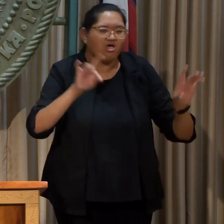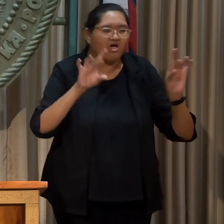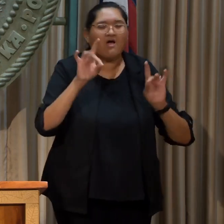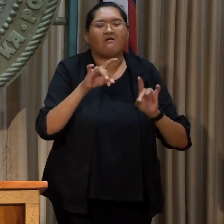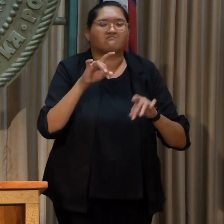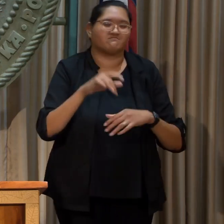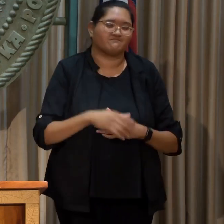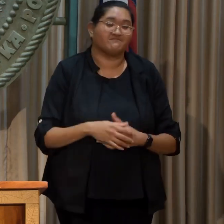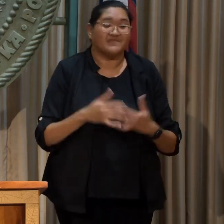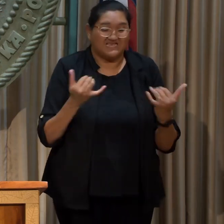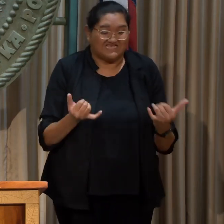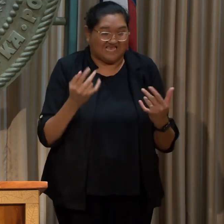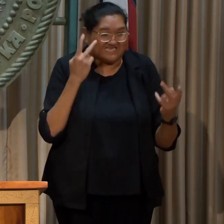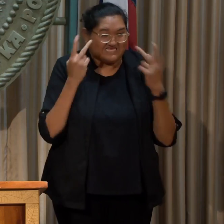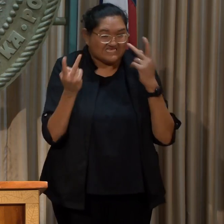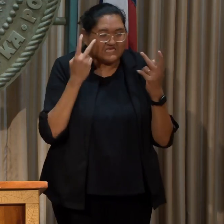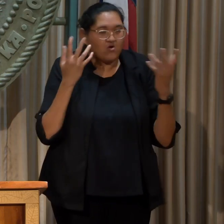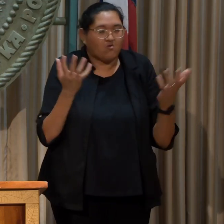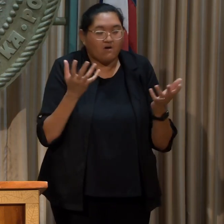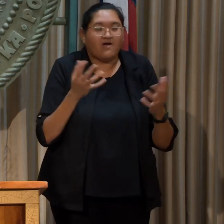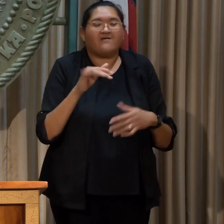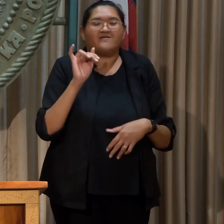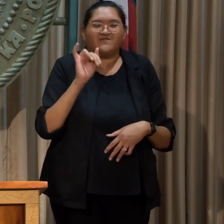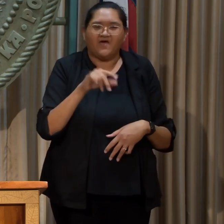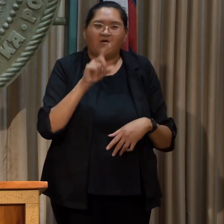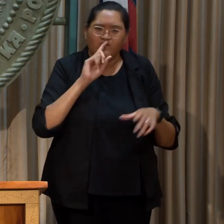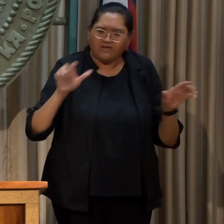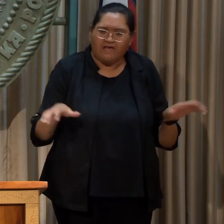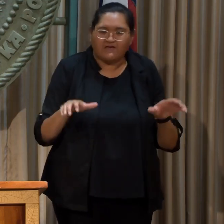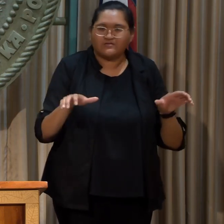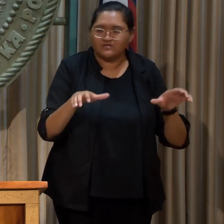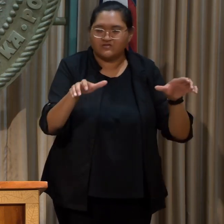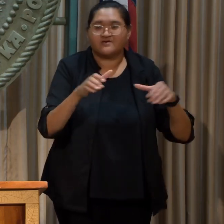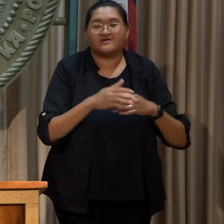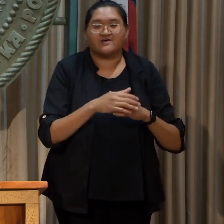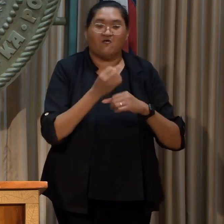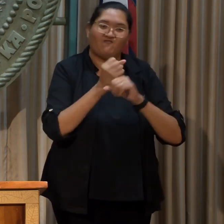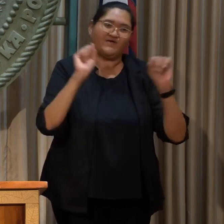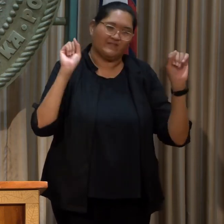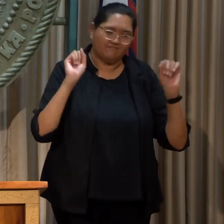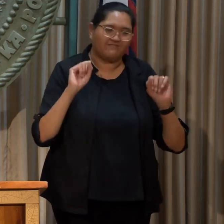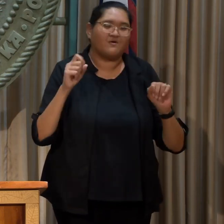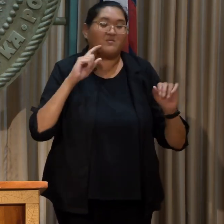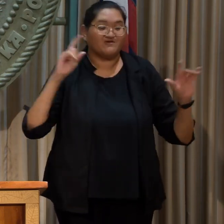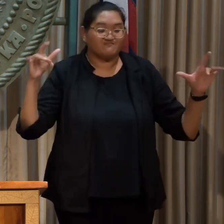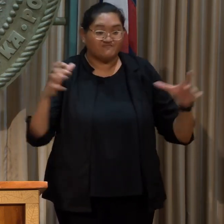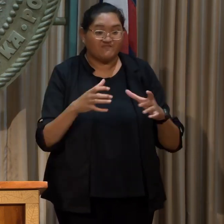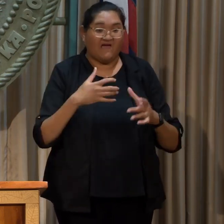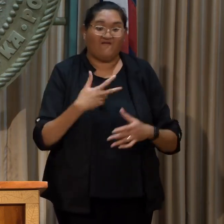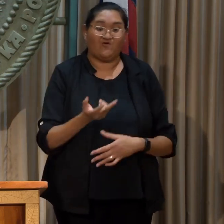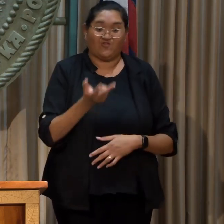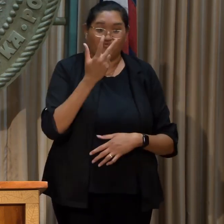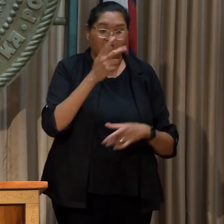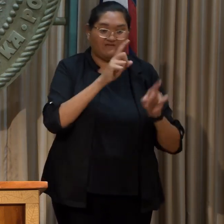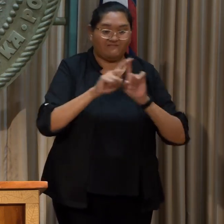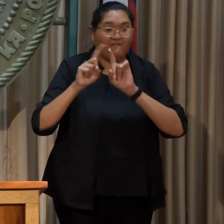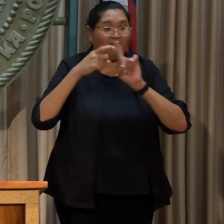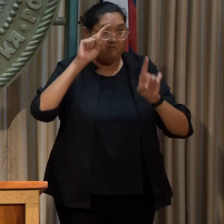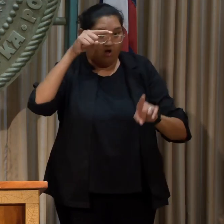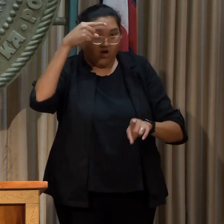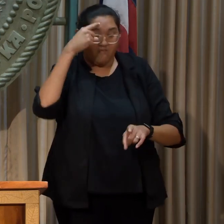What we see today is democracy in action, with the coming together of all three branches of government,